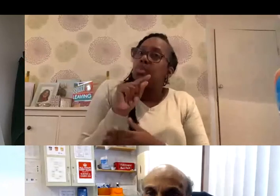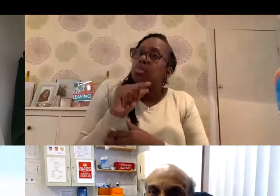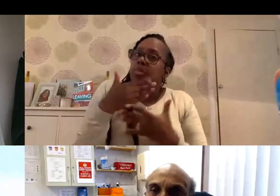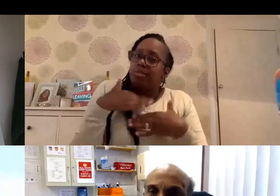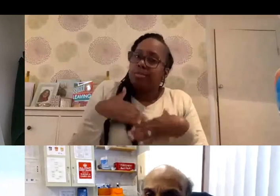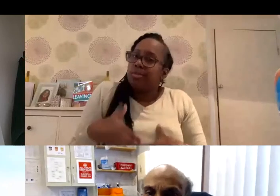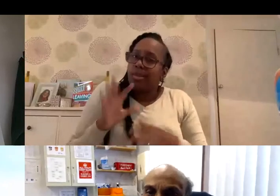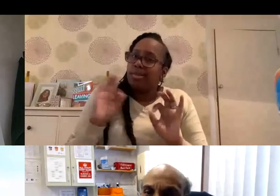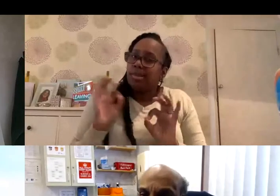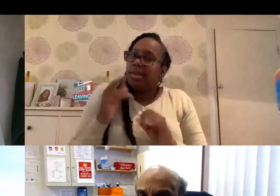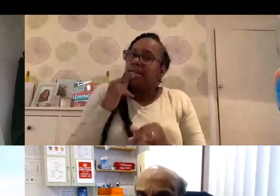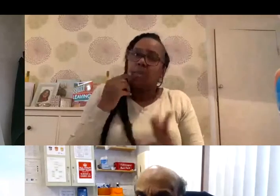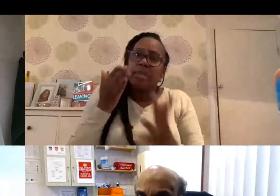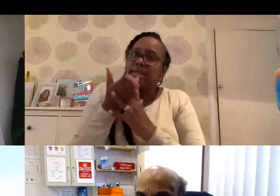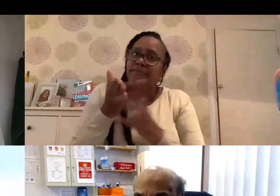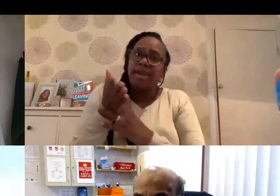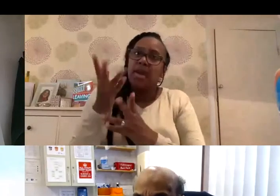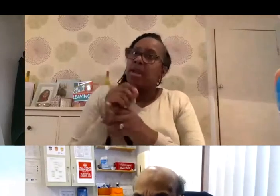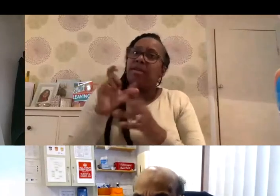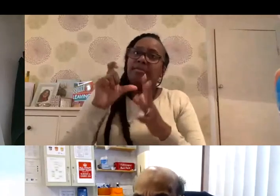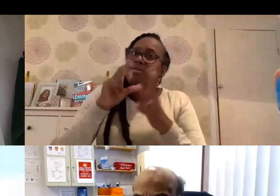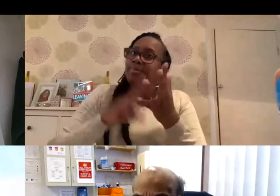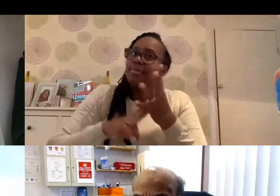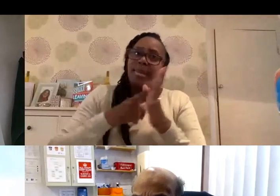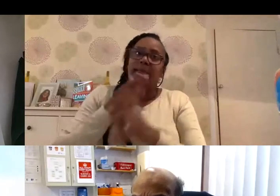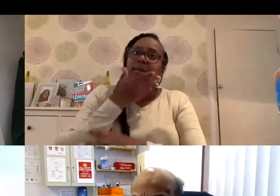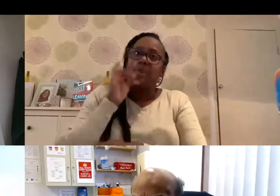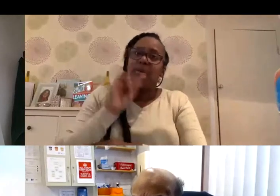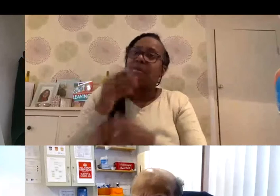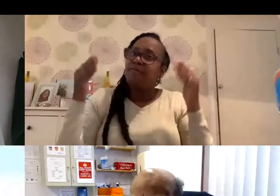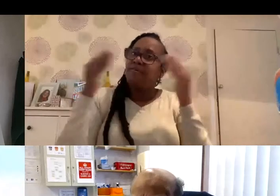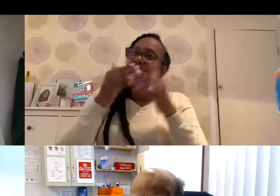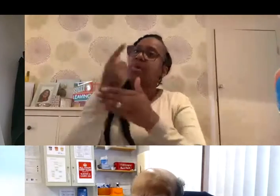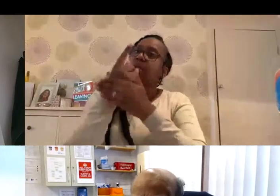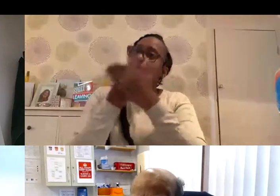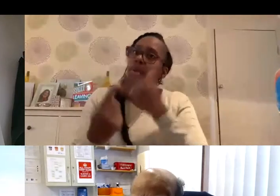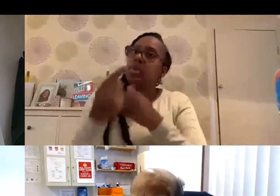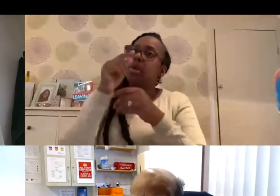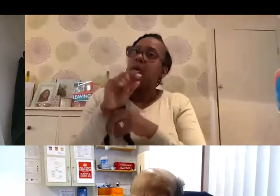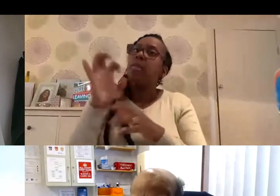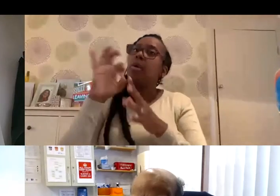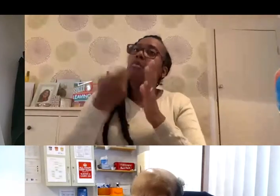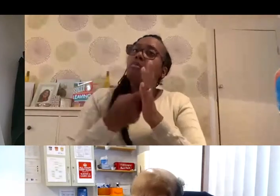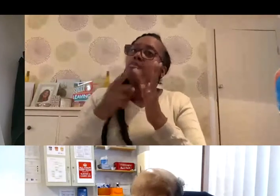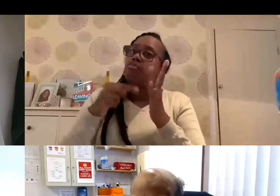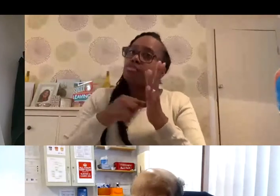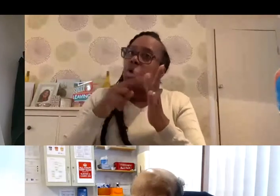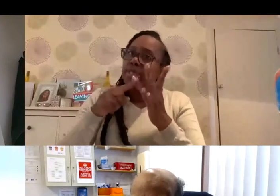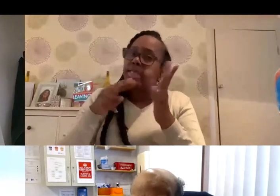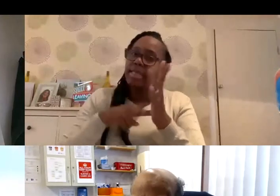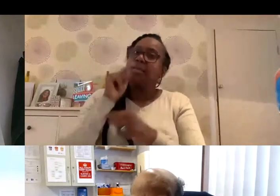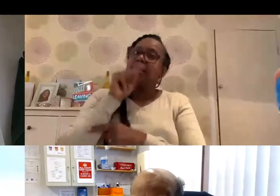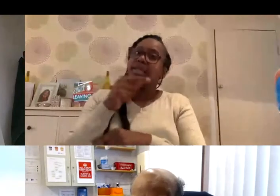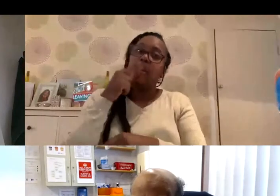all that it does. It does not interfere with your DNA, as Vasa has explained. It is focused only on the proteins of the virus, telling your body,